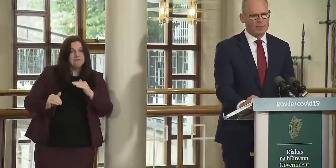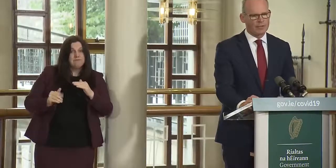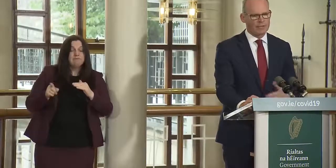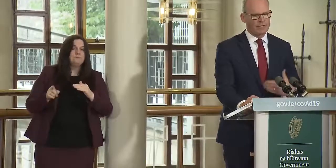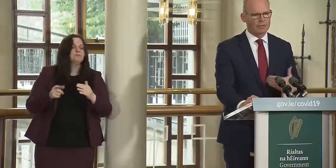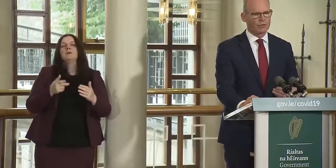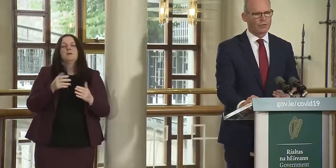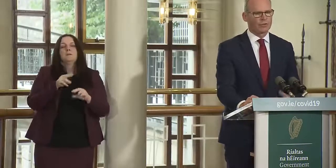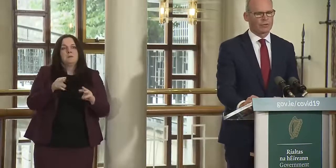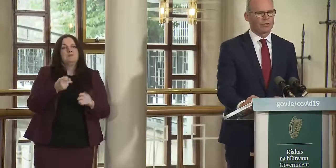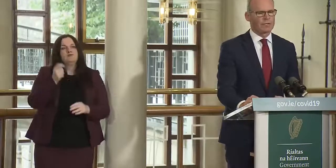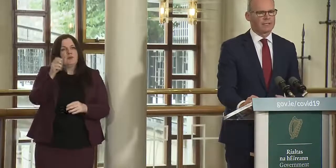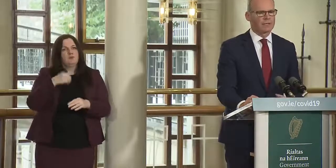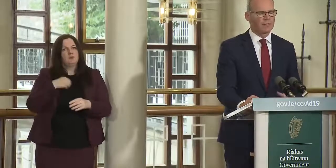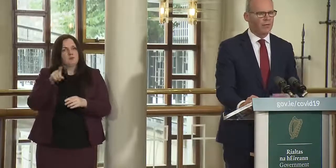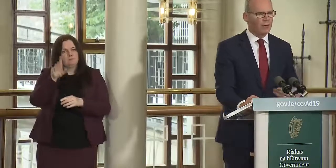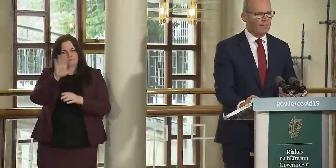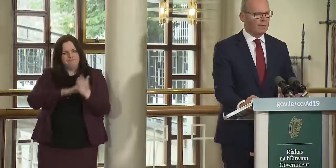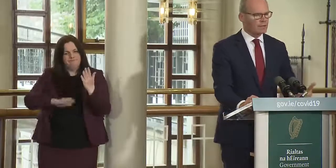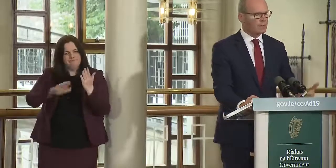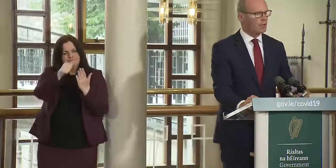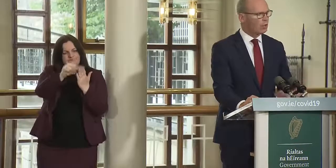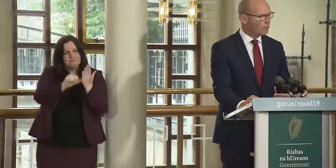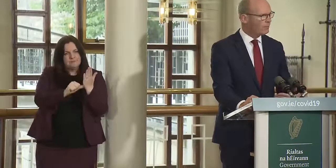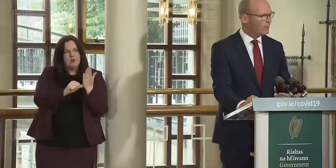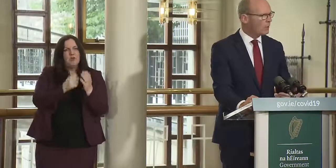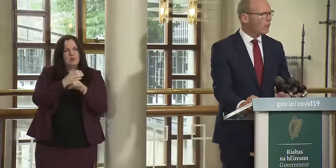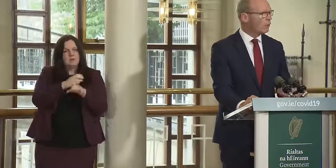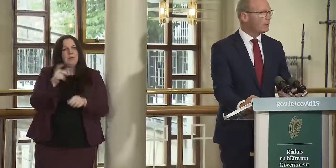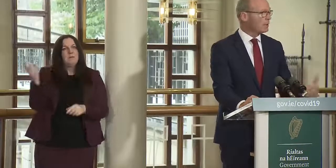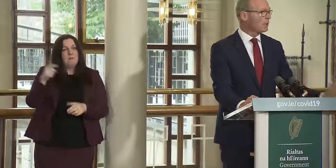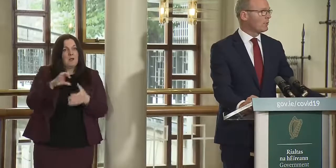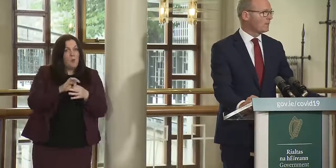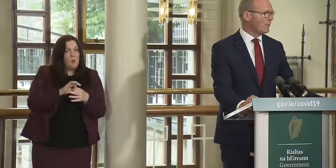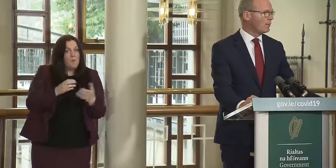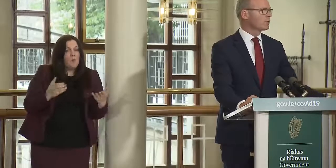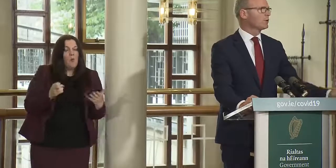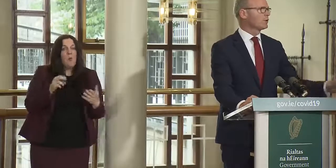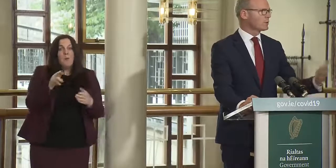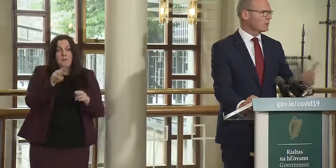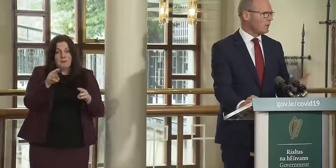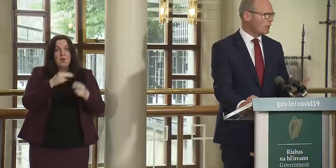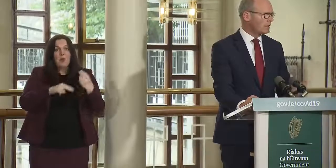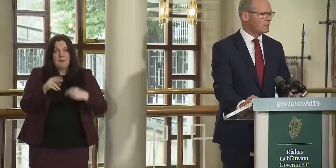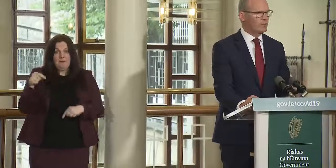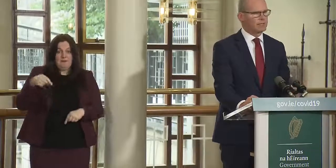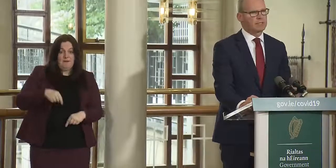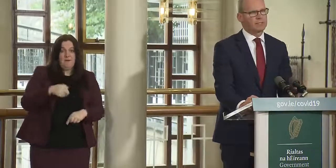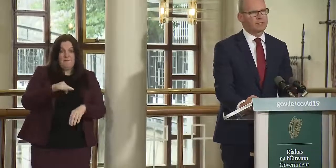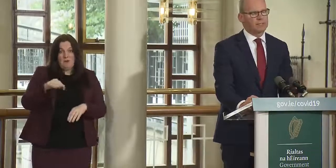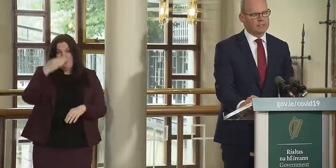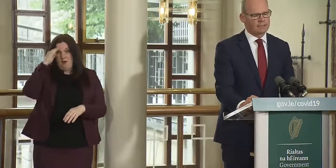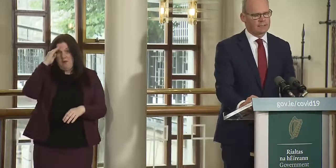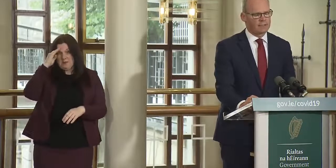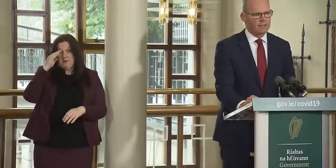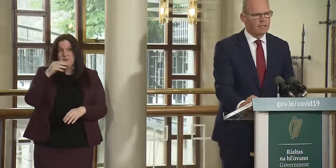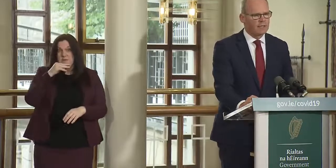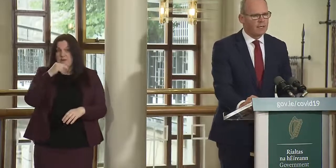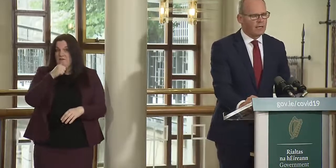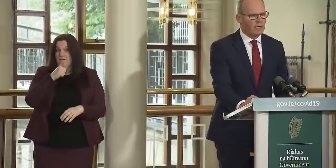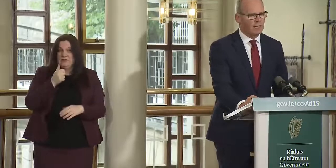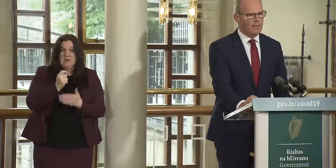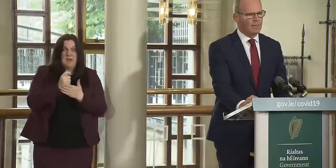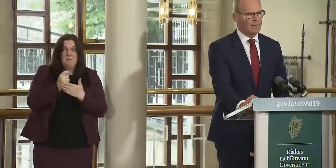for people traveling to those countries when they return home or people coming from those countries to ireland in the first instance instance